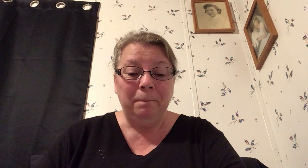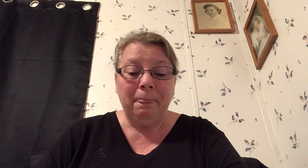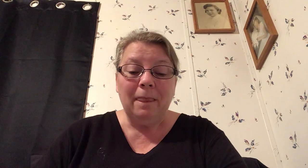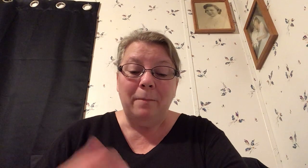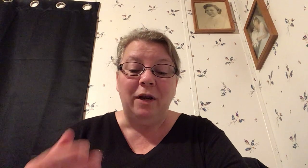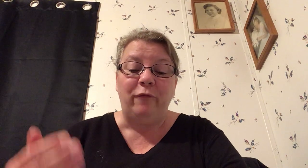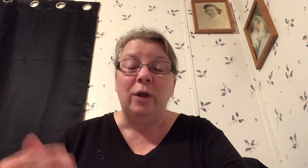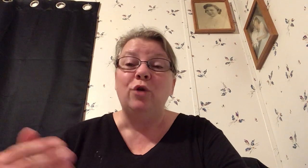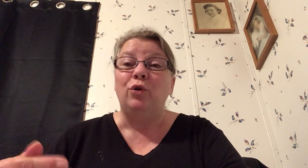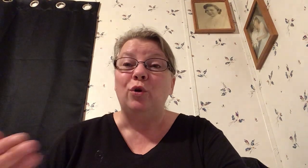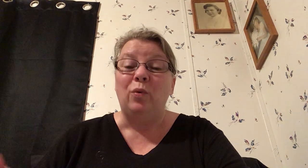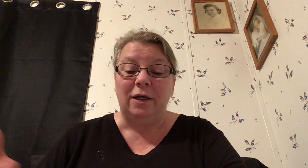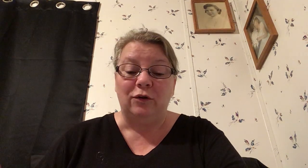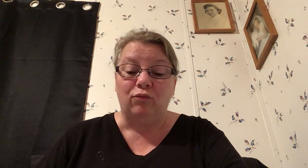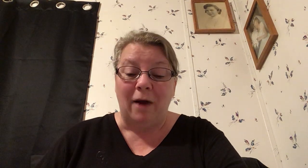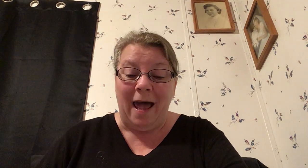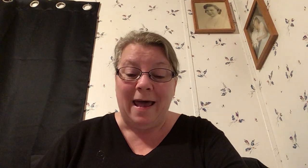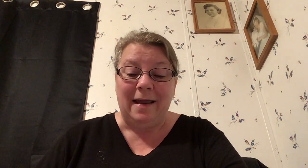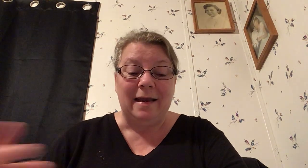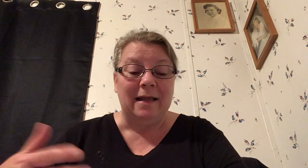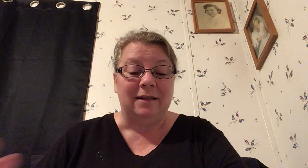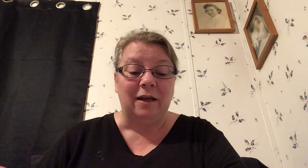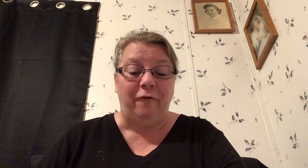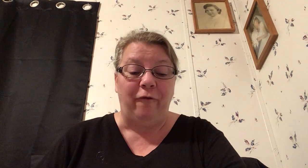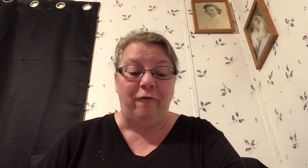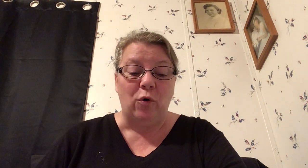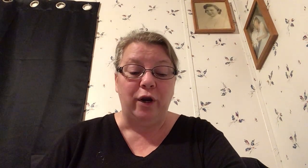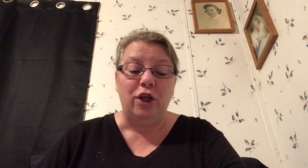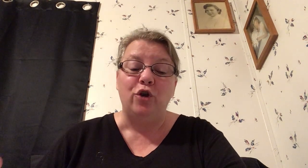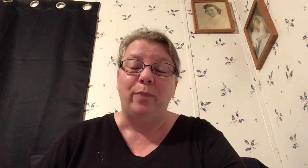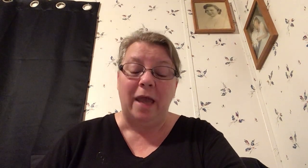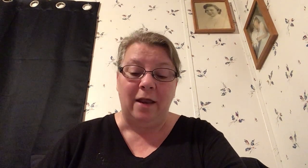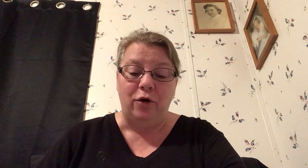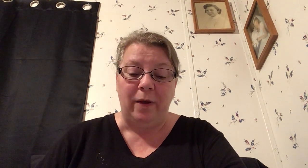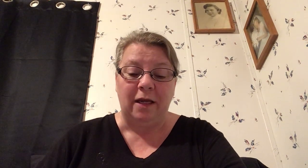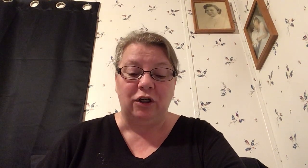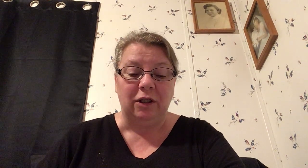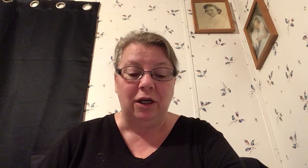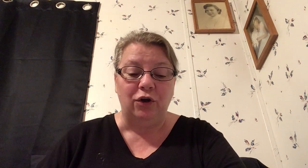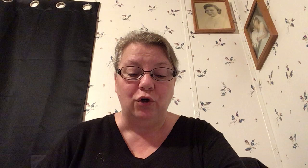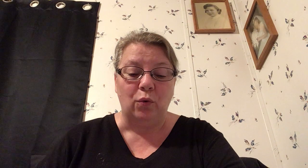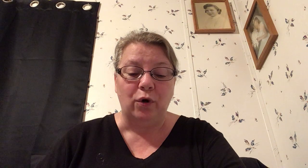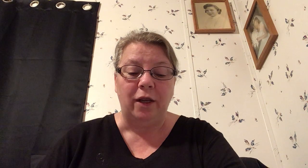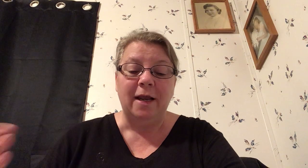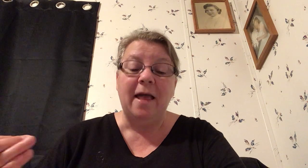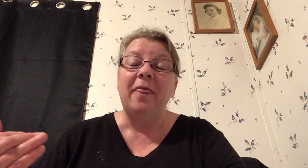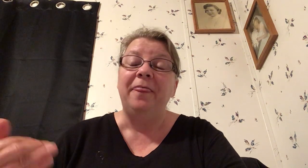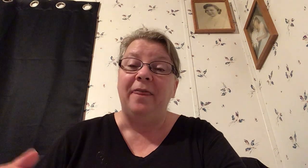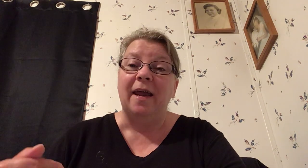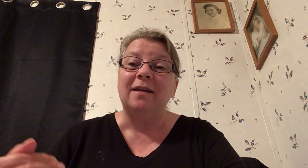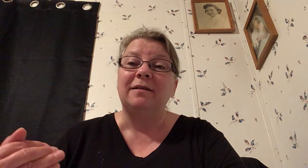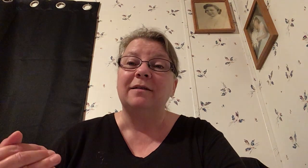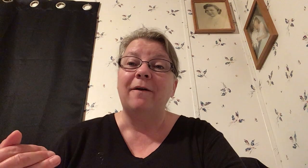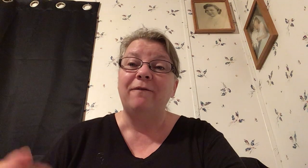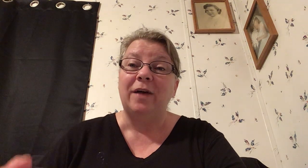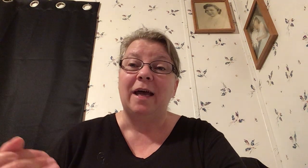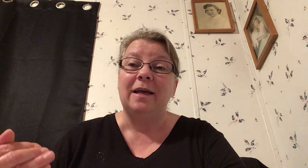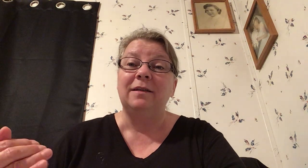but if when you do what is right and suffer for it you and you patiently endure it this finds